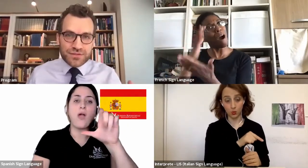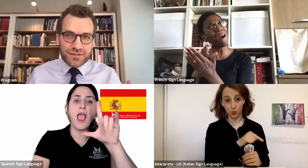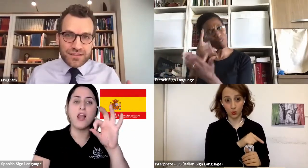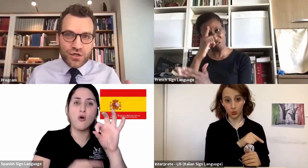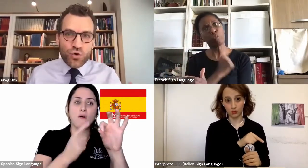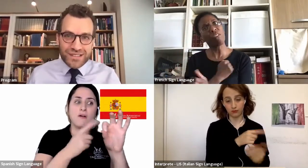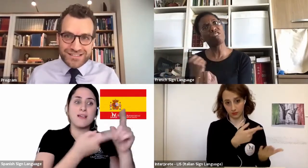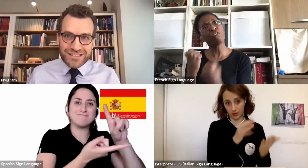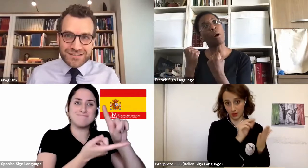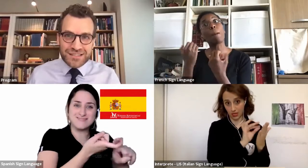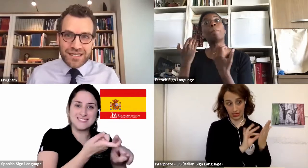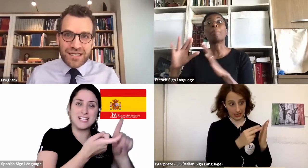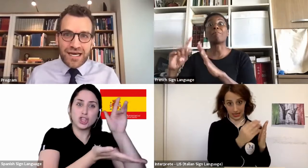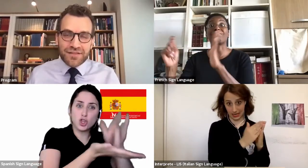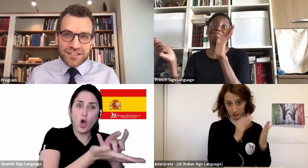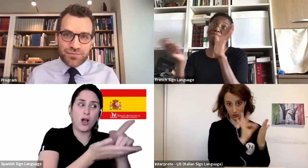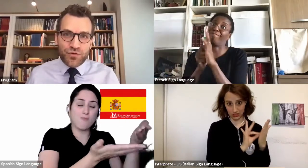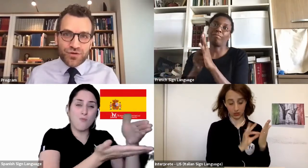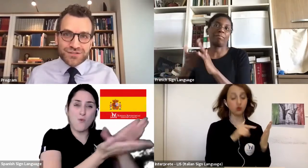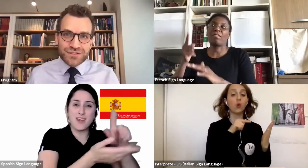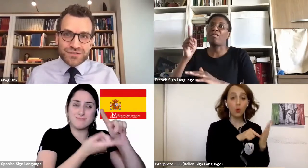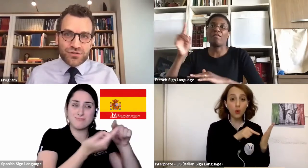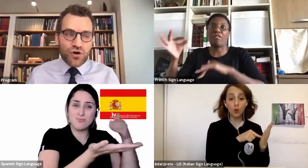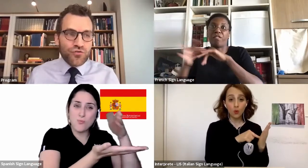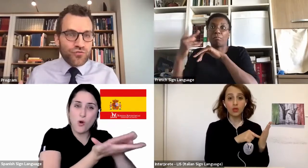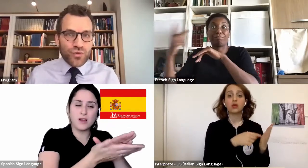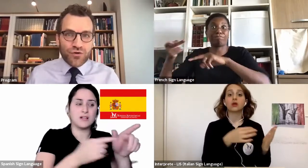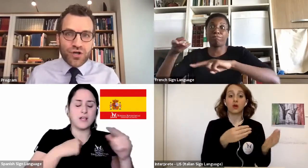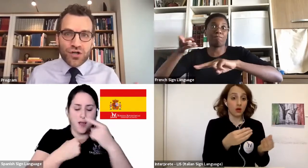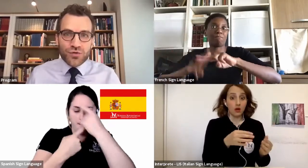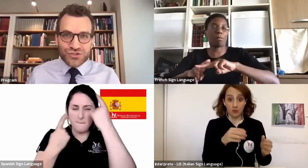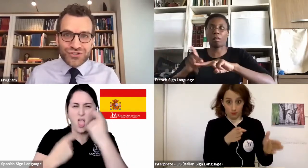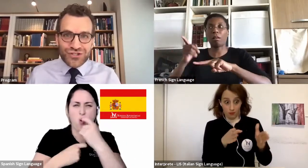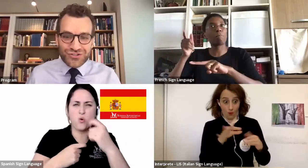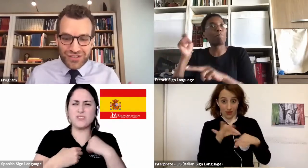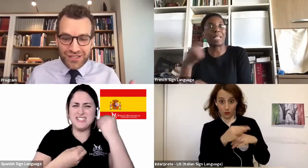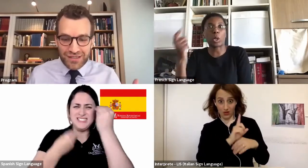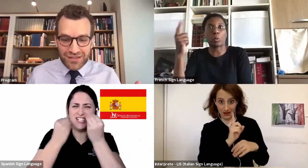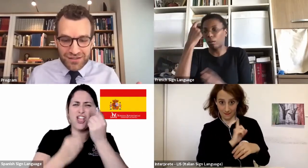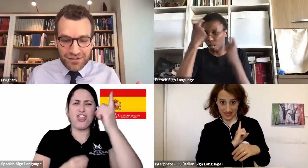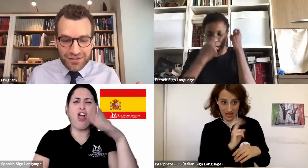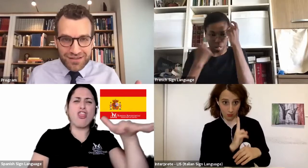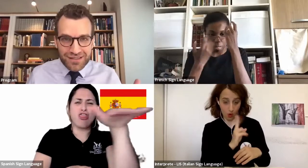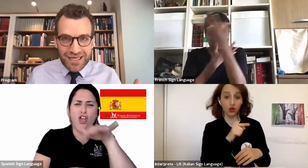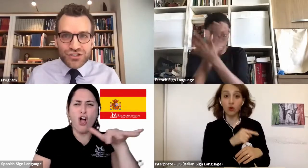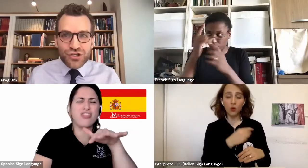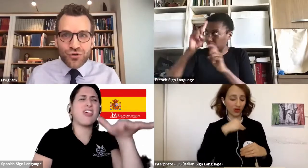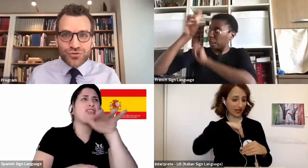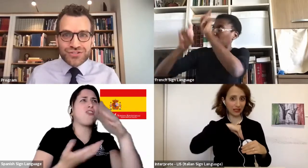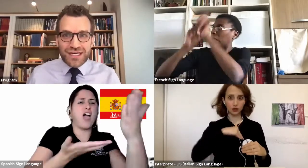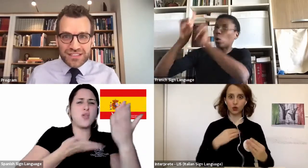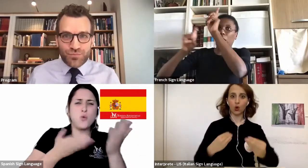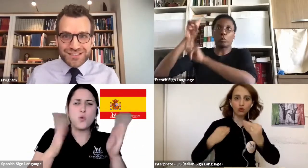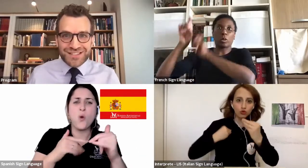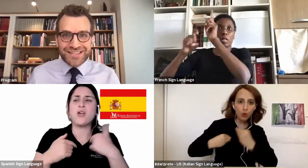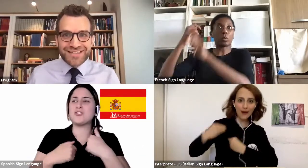questions and experiences of where God was not as close